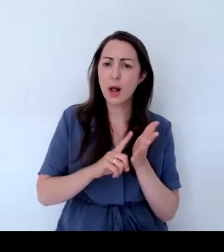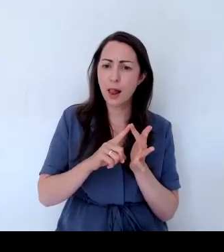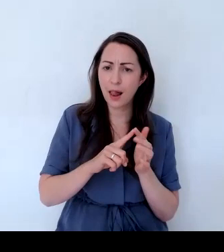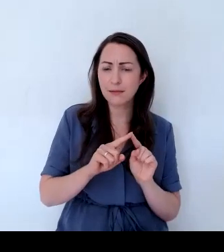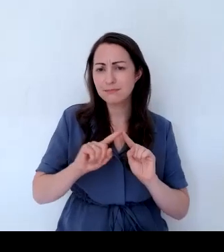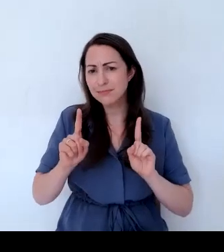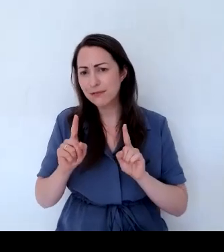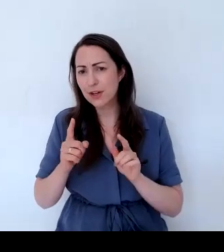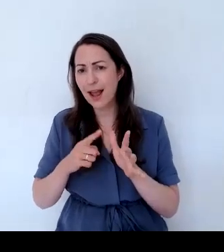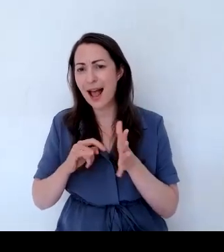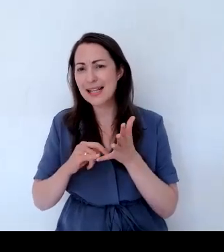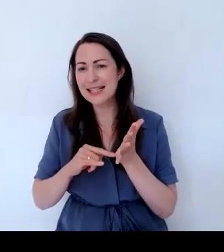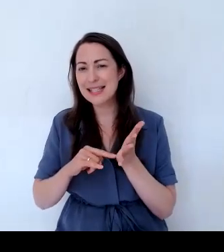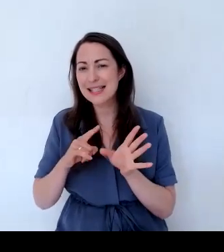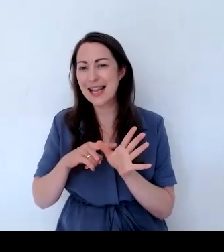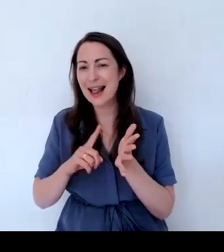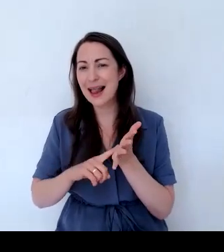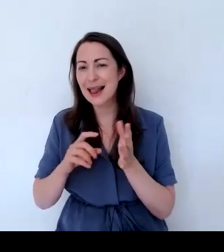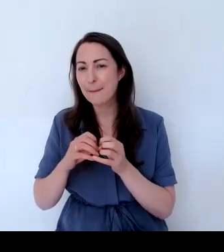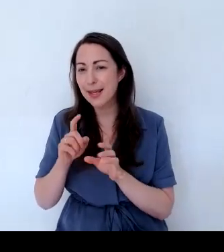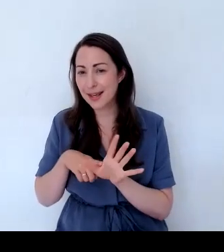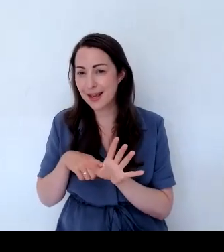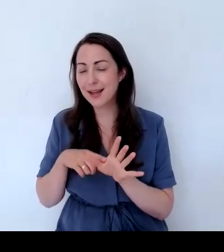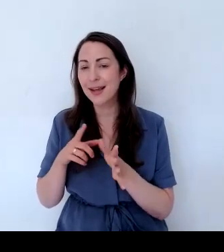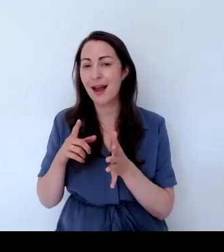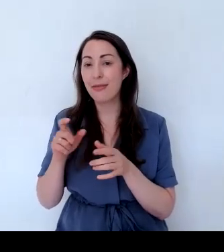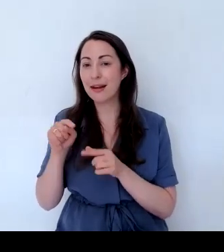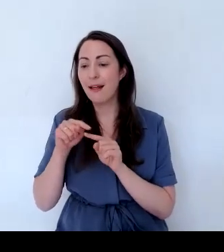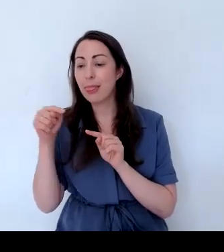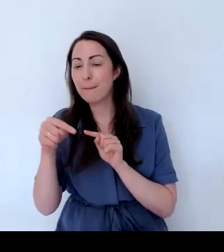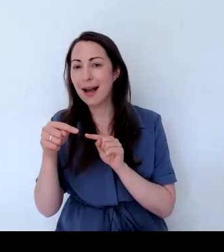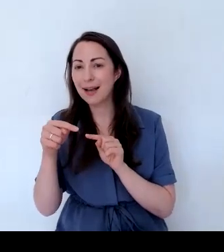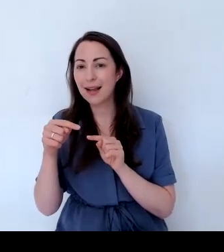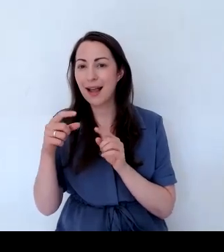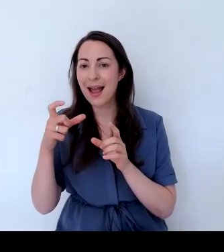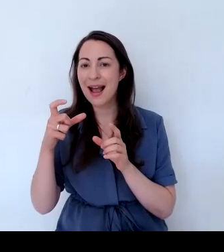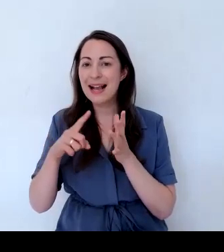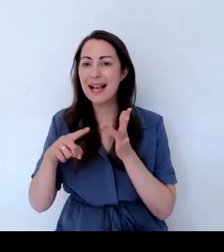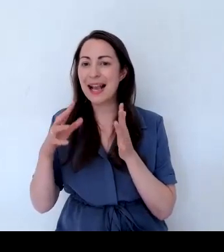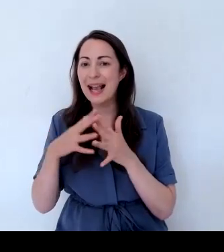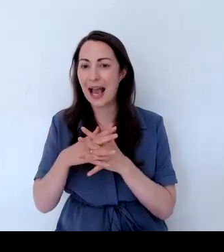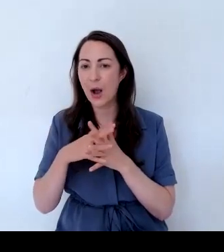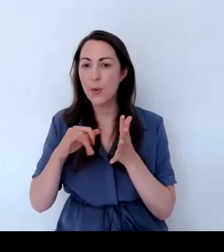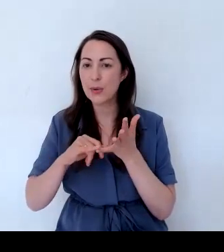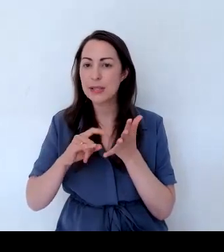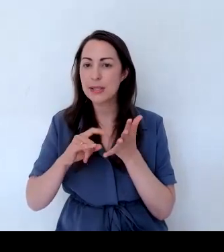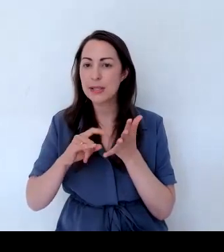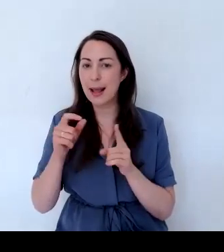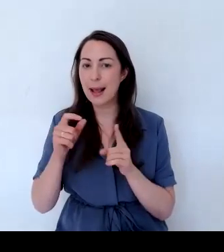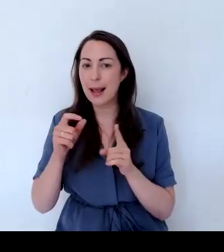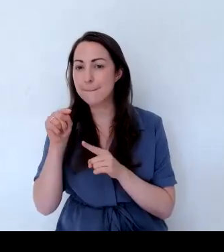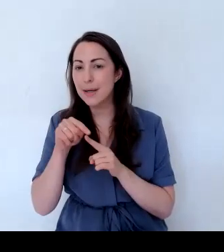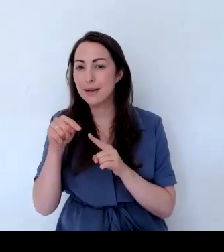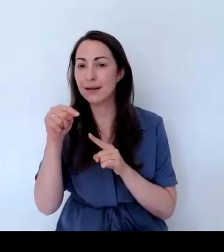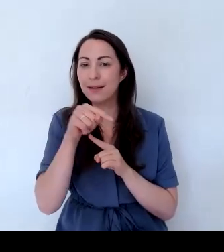the hellebore, and at the back the cowslip. And I think that that sort of really goes nicely together. And in a